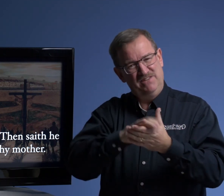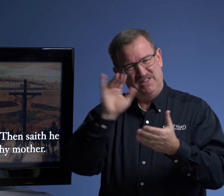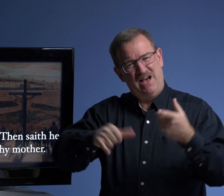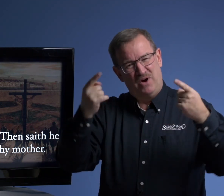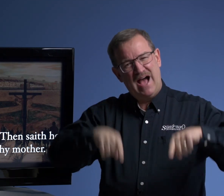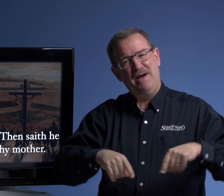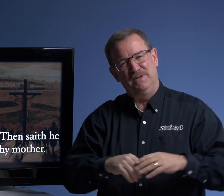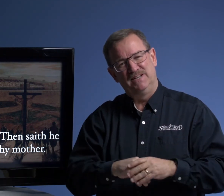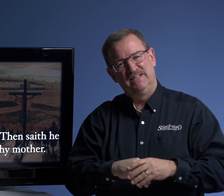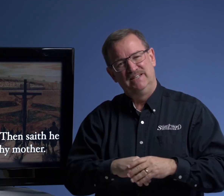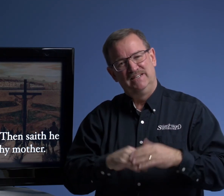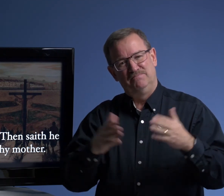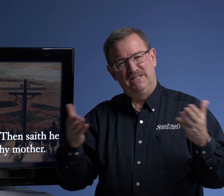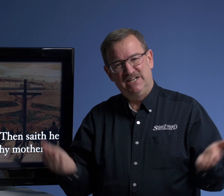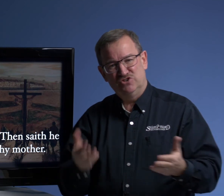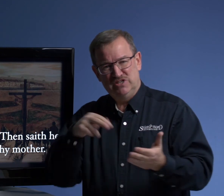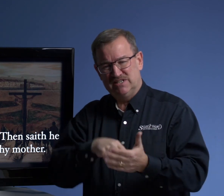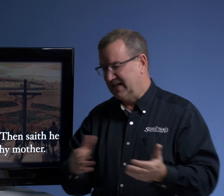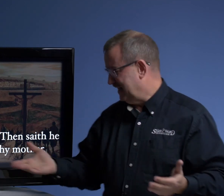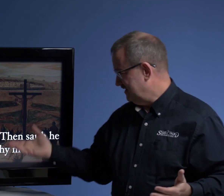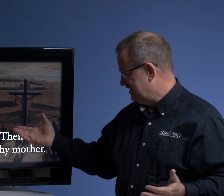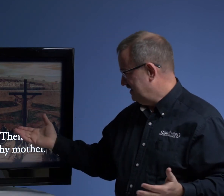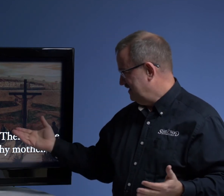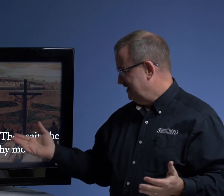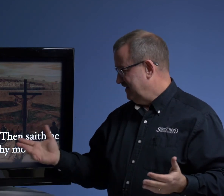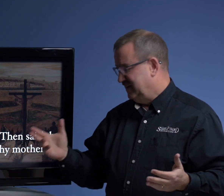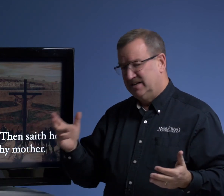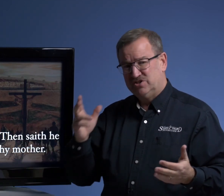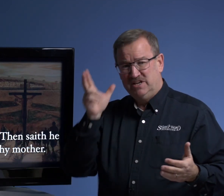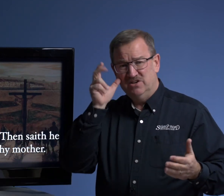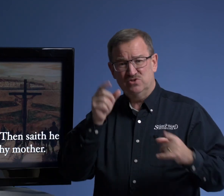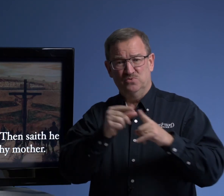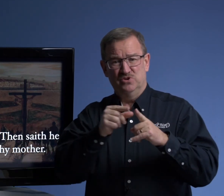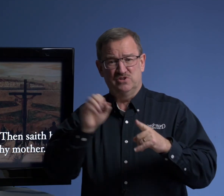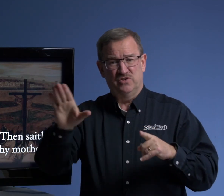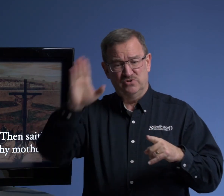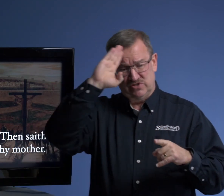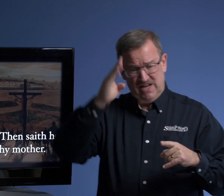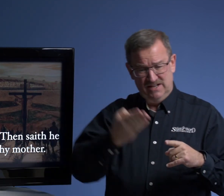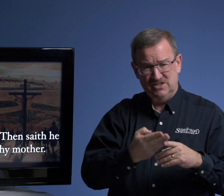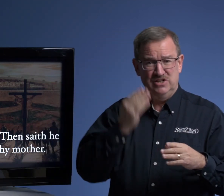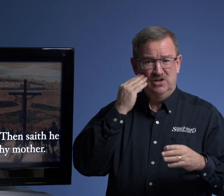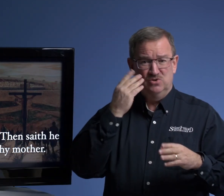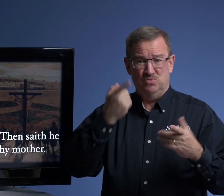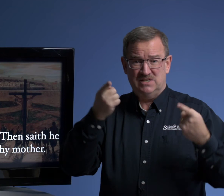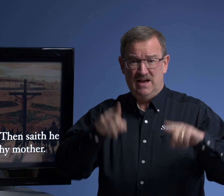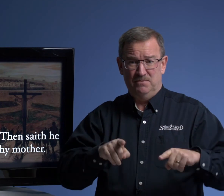it. That will happen. But here she stands and she hears the words of her son. She knows what's happening.